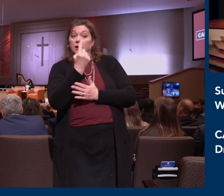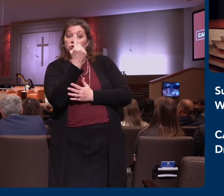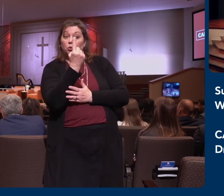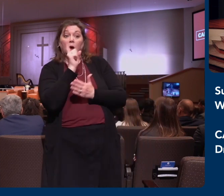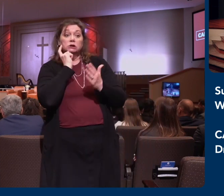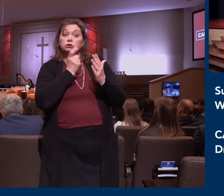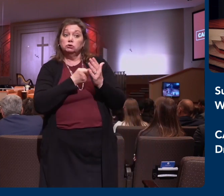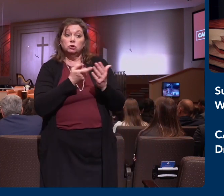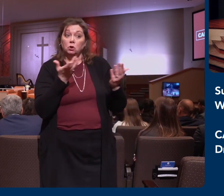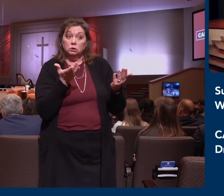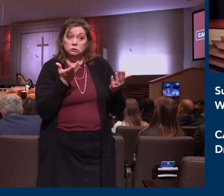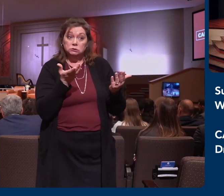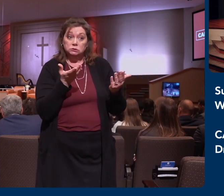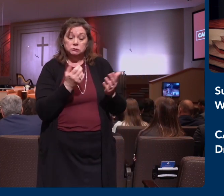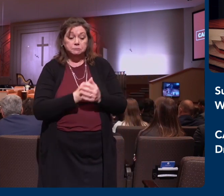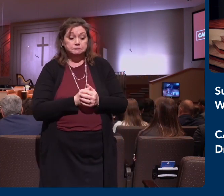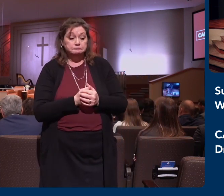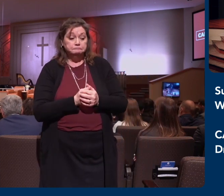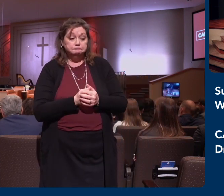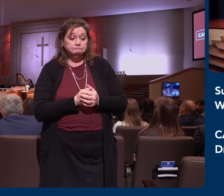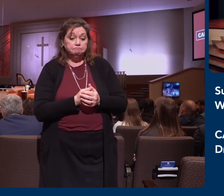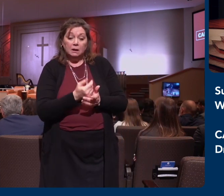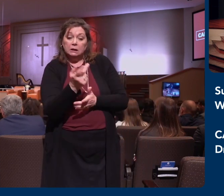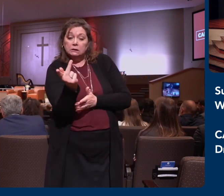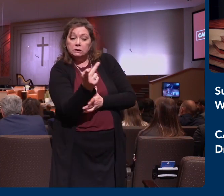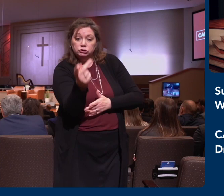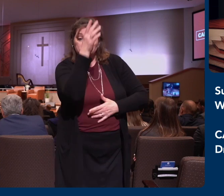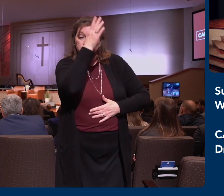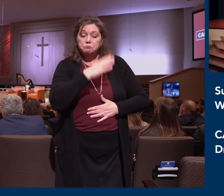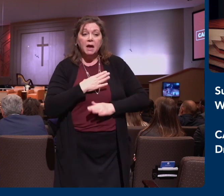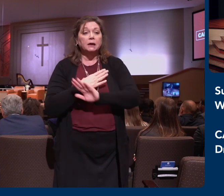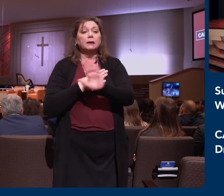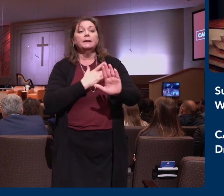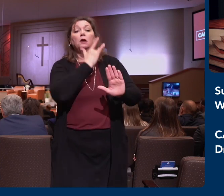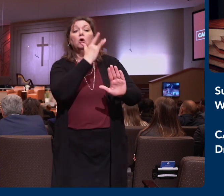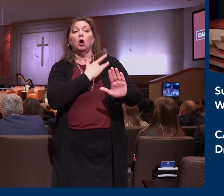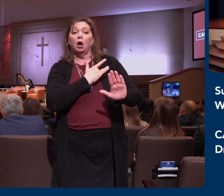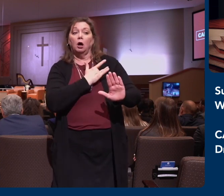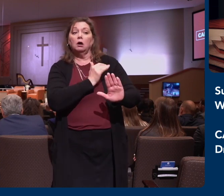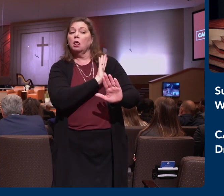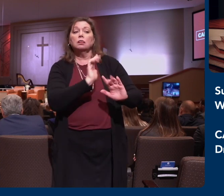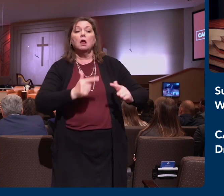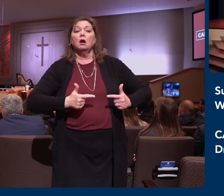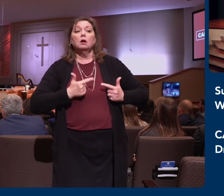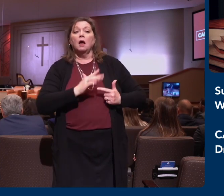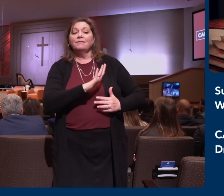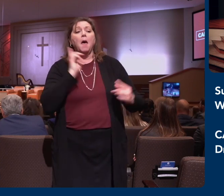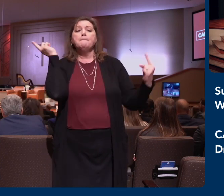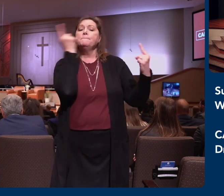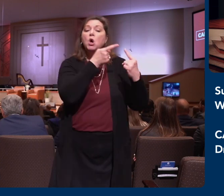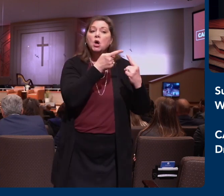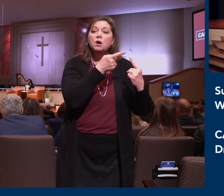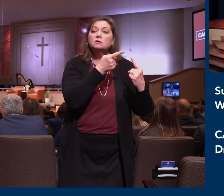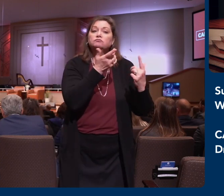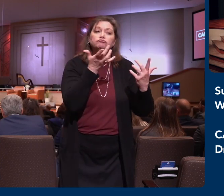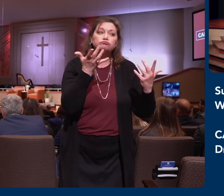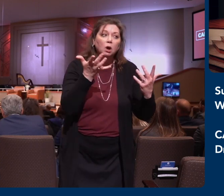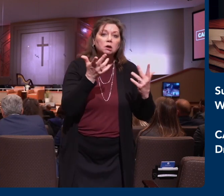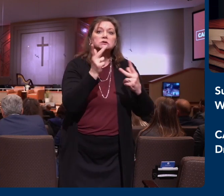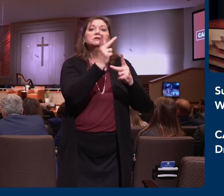the hearts and the lives of these two men are how they cared for these people. And if we are going to care for those that